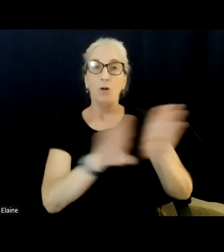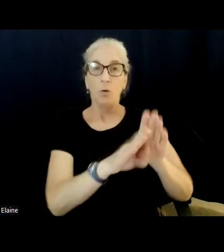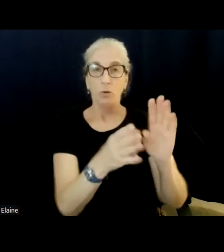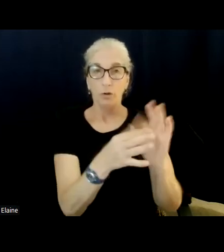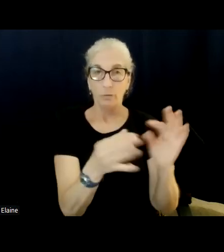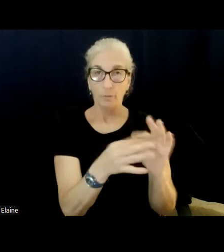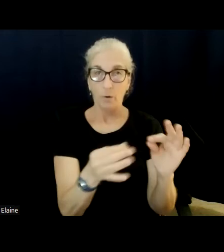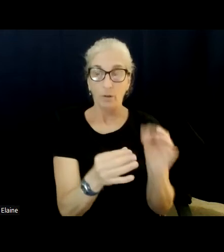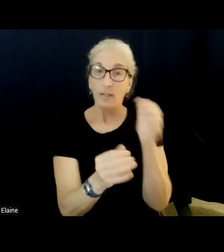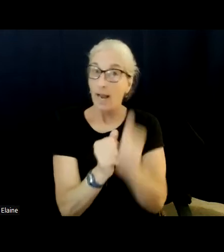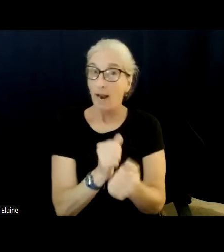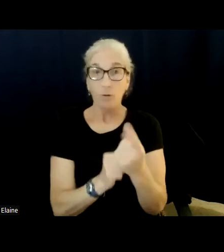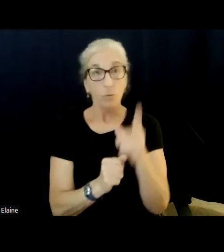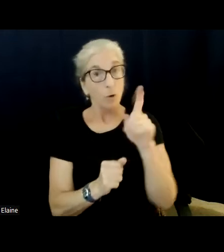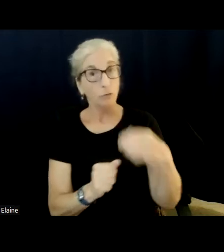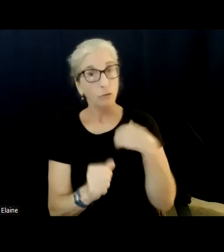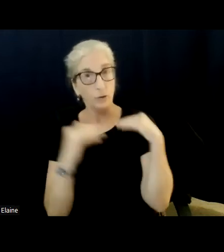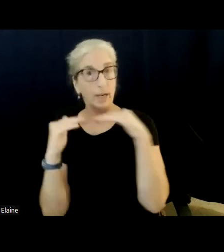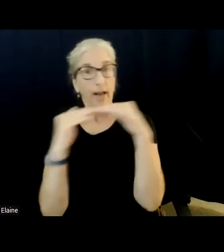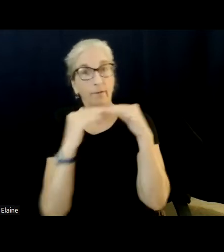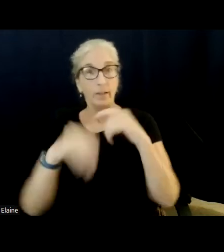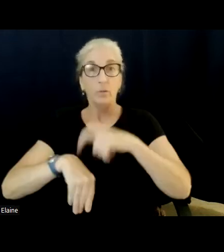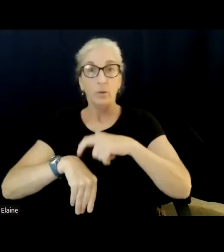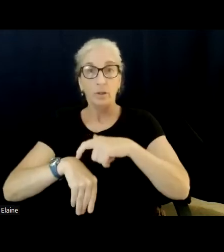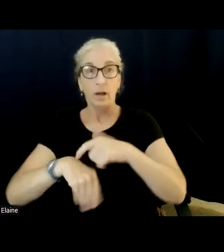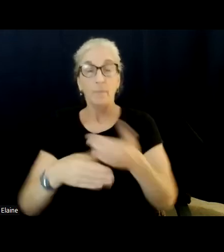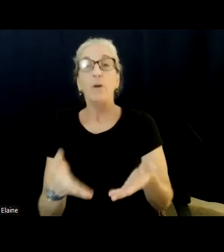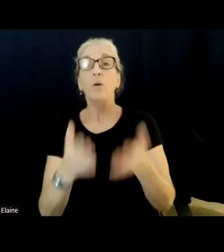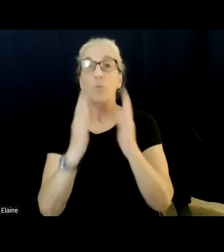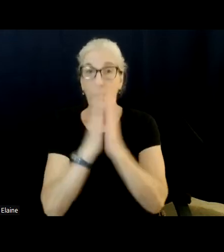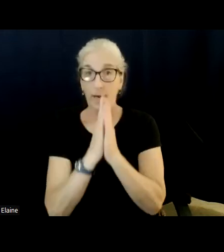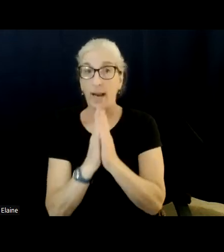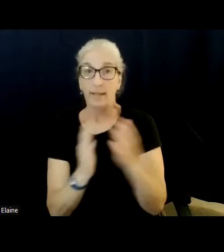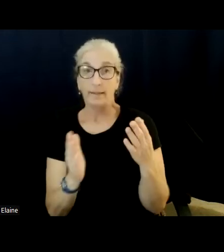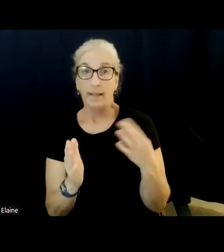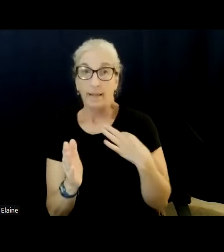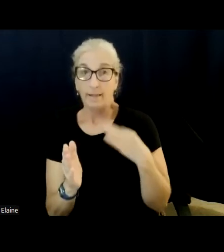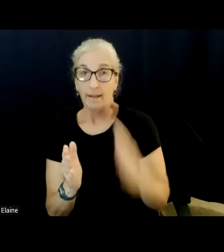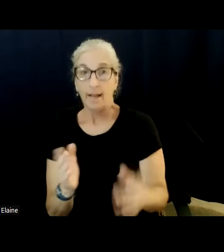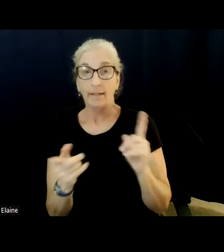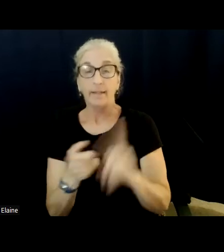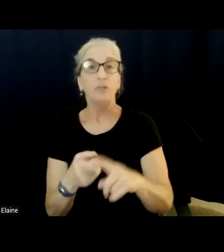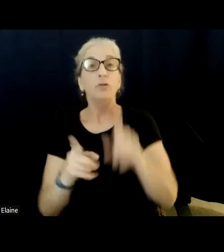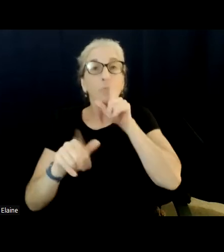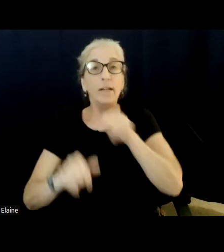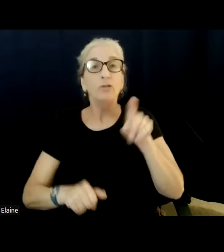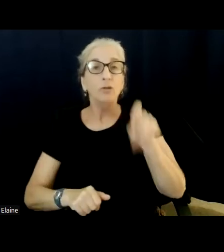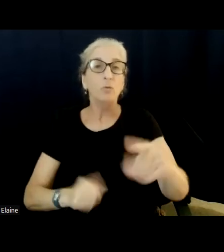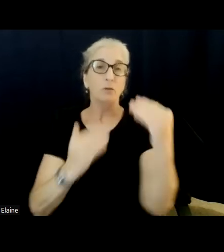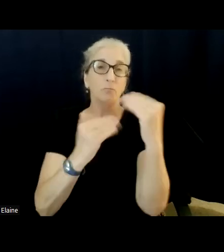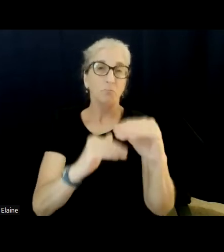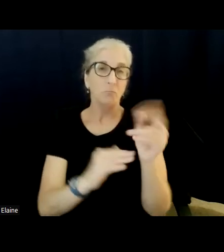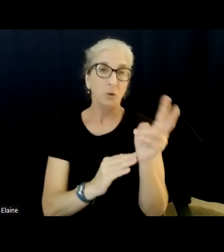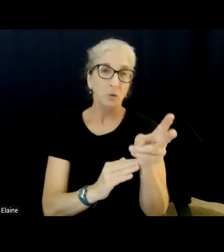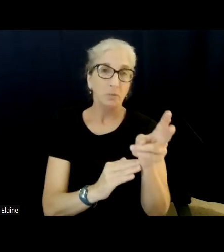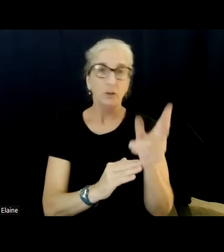equal time as best we can, and we ask that candidates take about two to three minutes per question that they answer, though we will not be